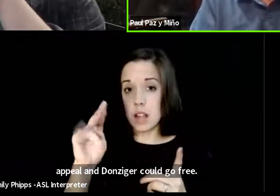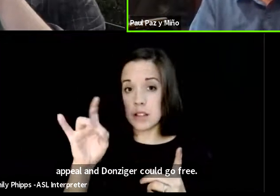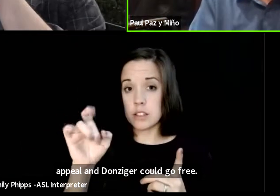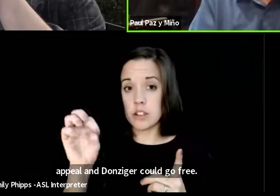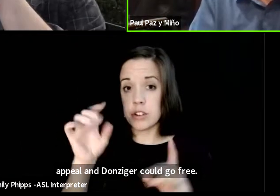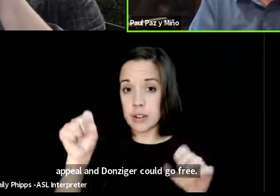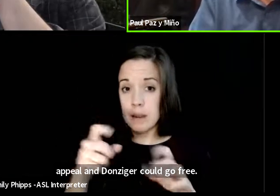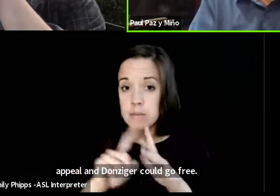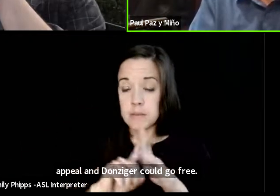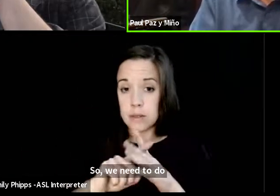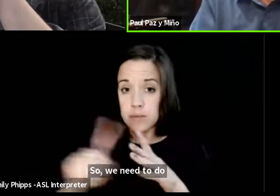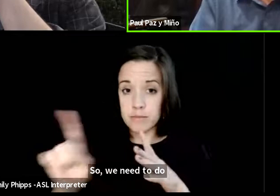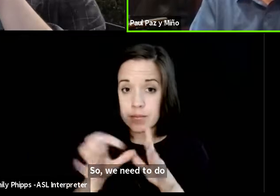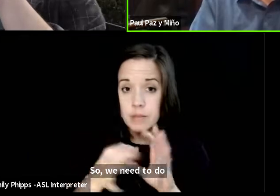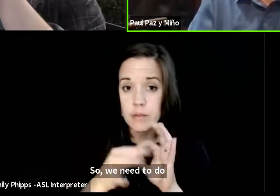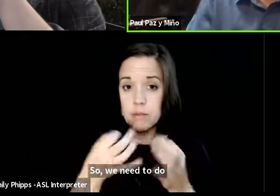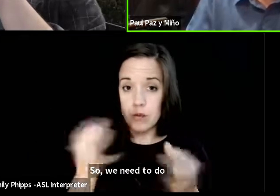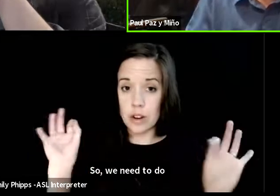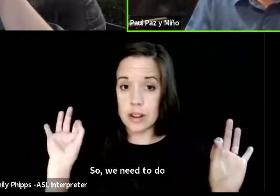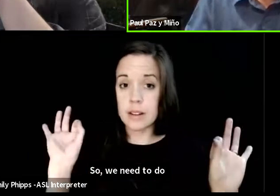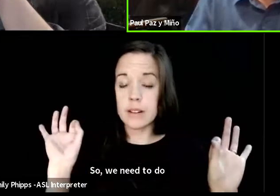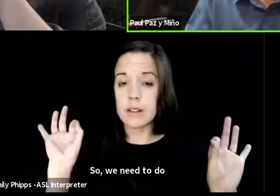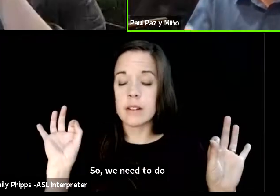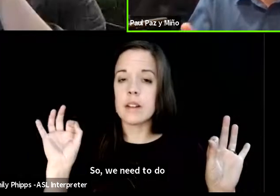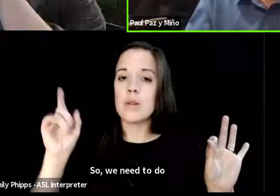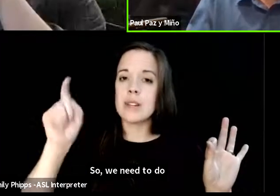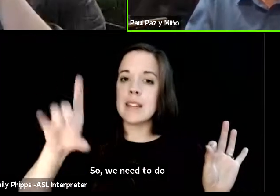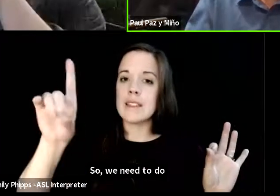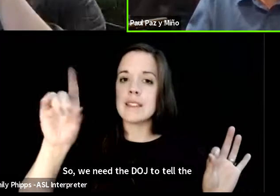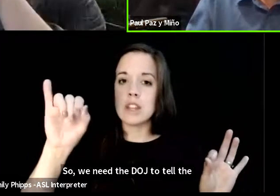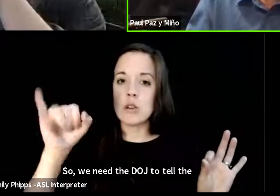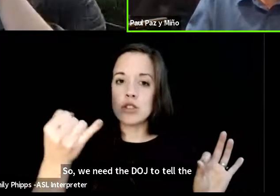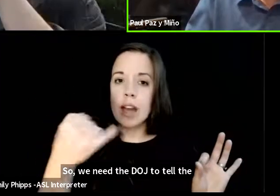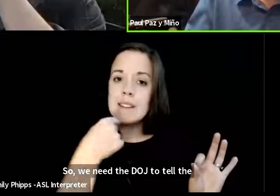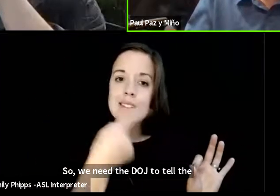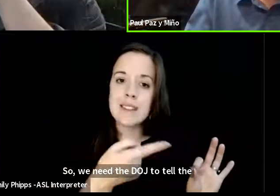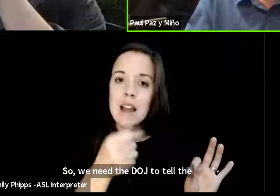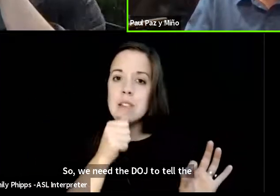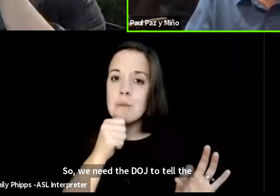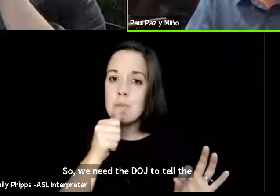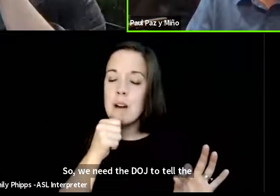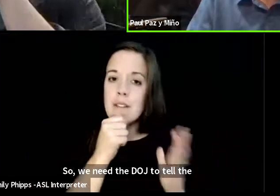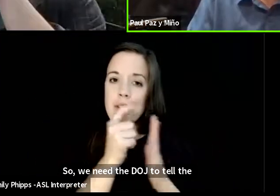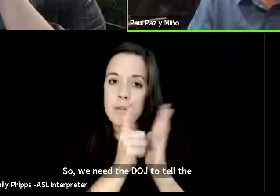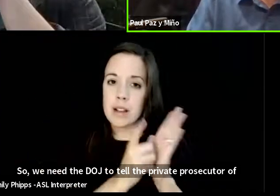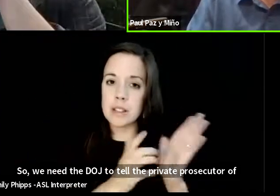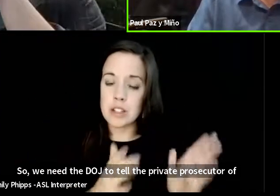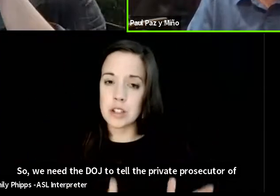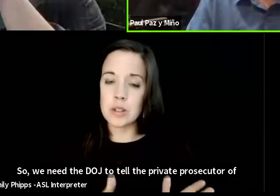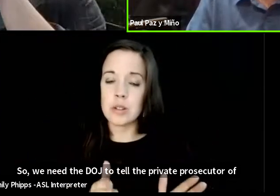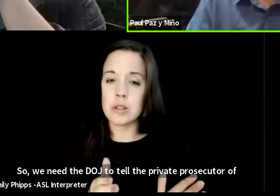need the doj to tell the private prosecutor of sword and kissle her name is rita glaven